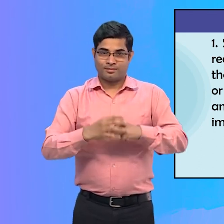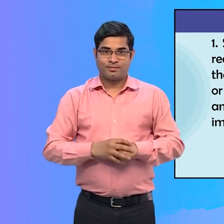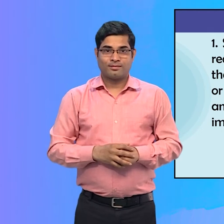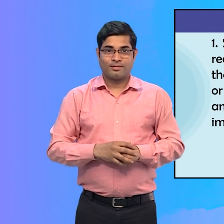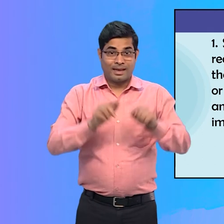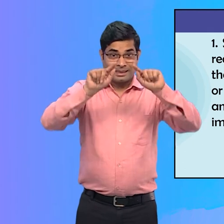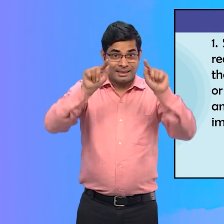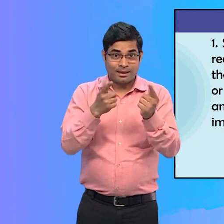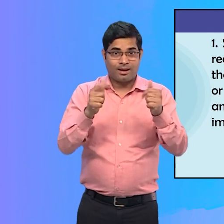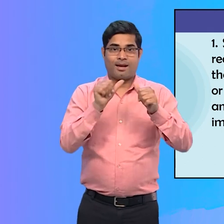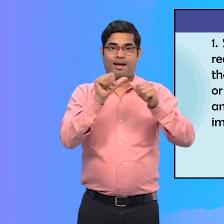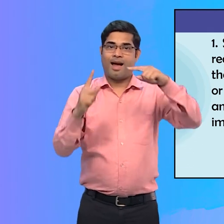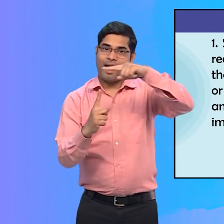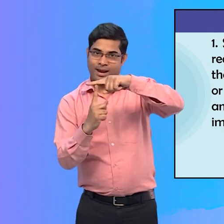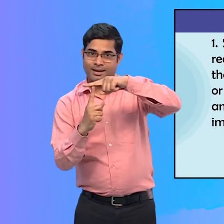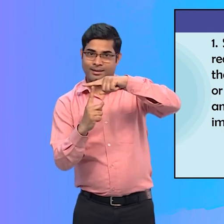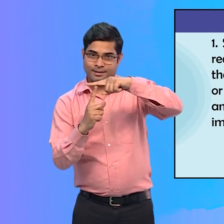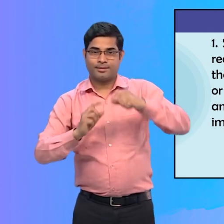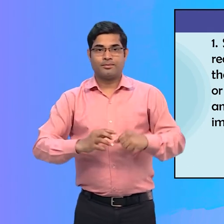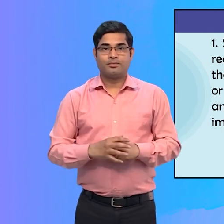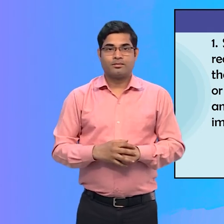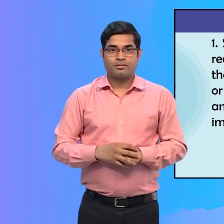that converts text and image content